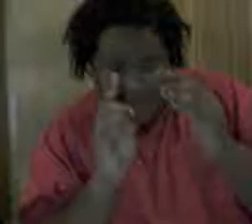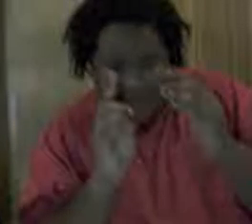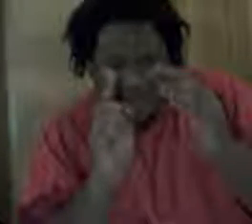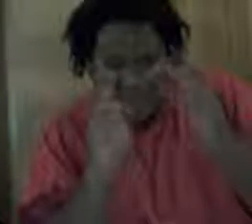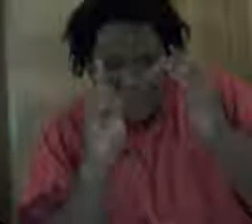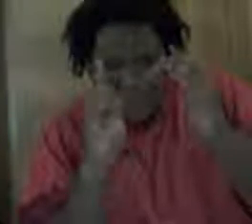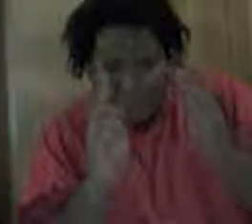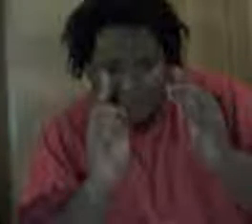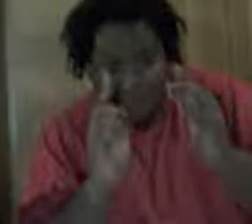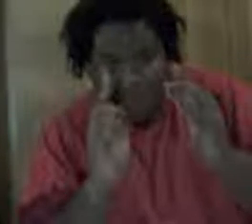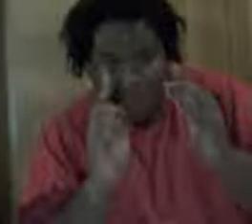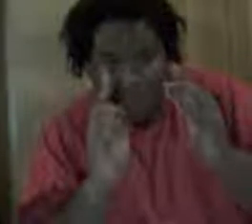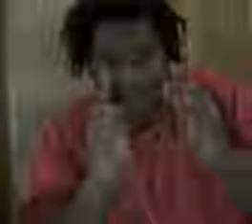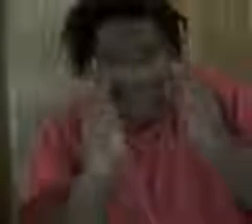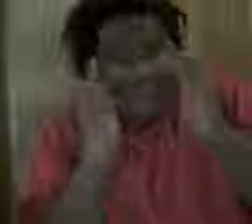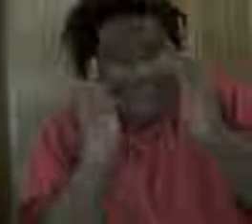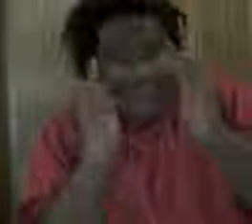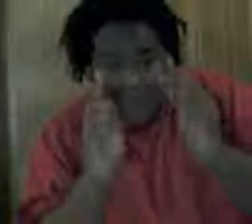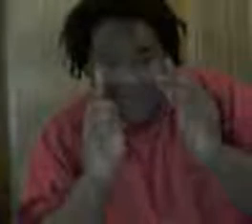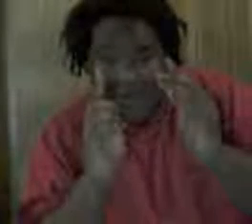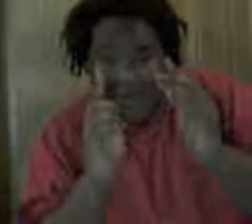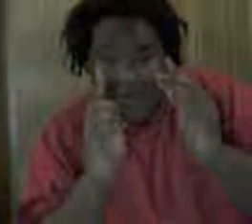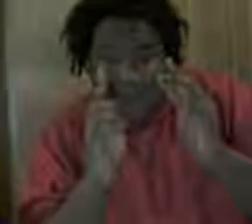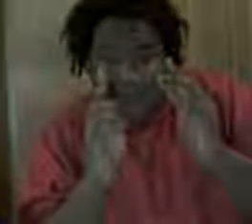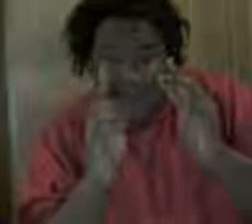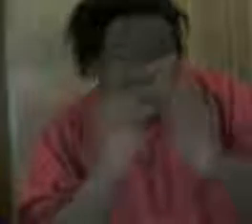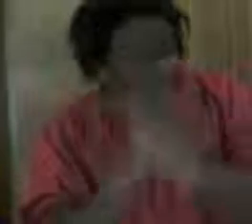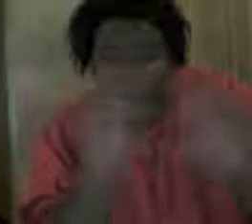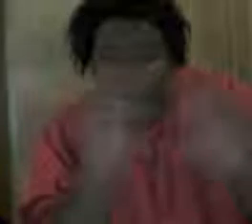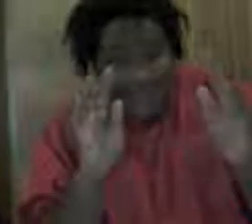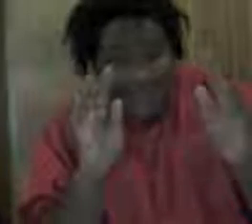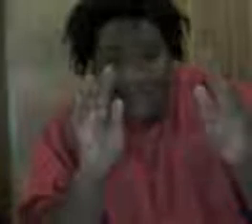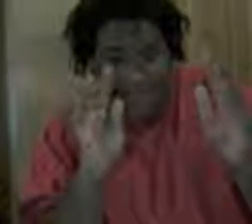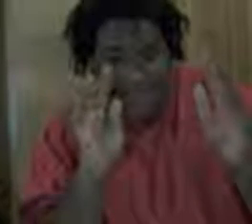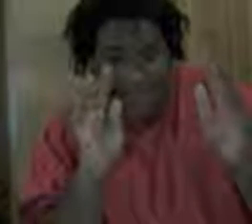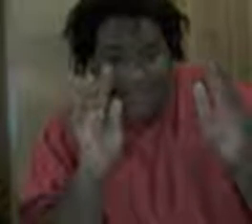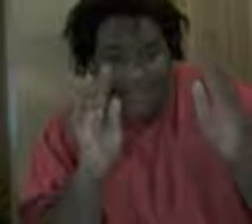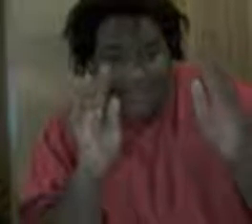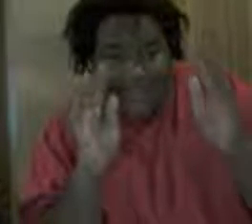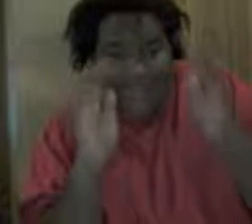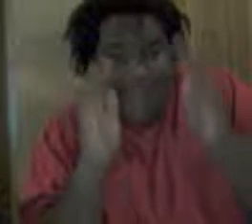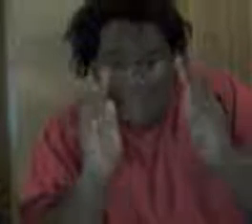of Rick Rolling, it's annoying, it's not funny, stop it,